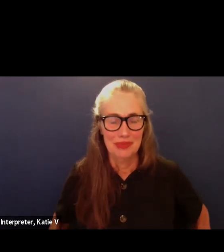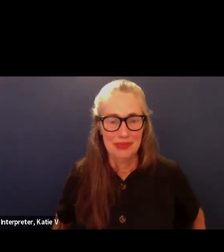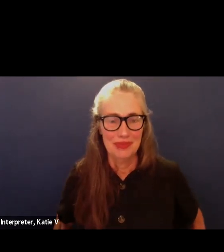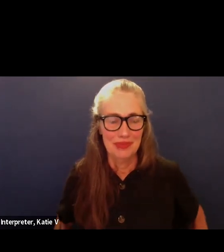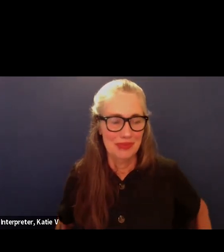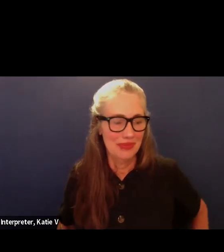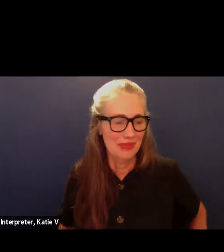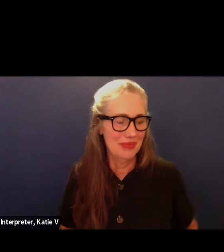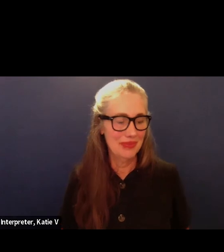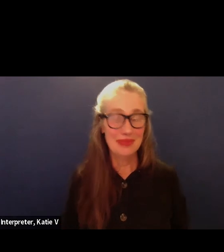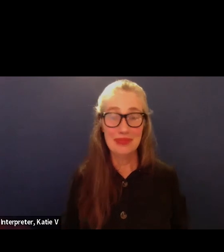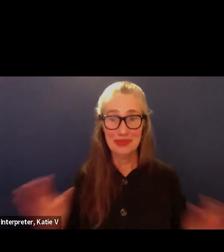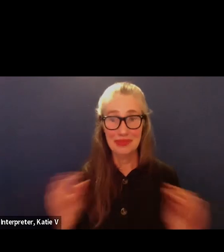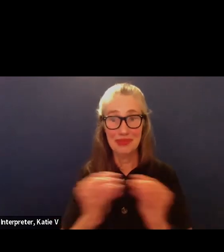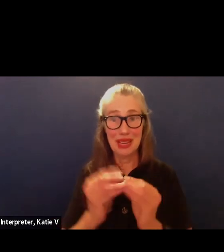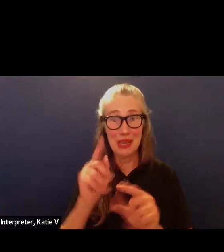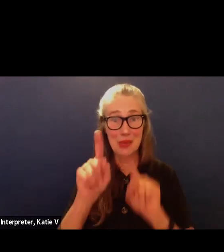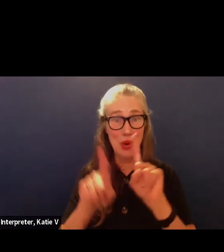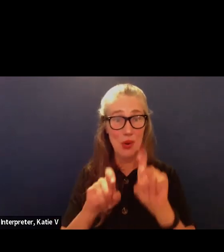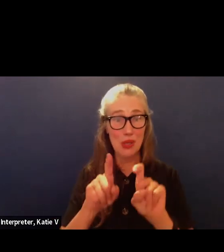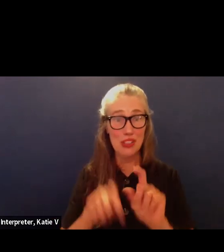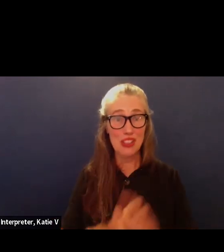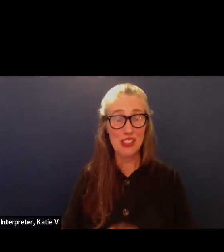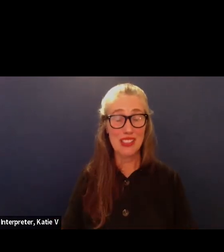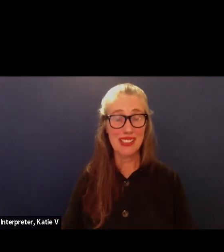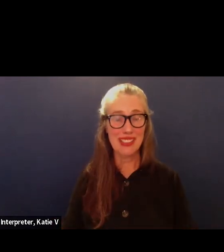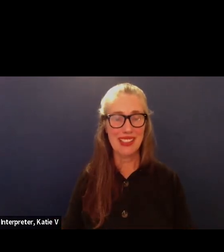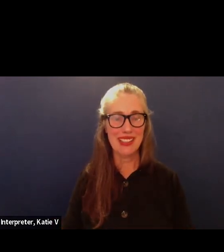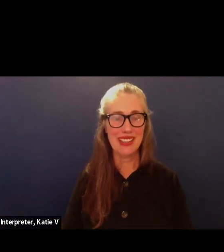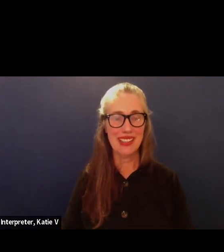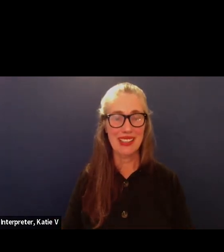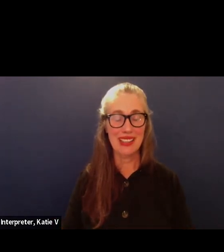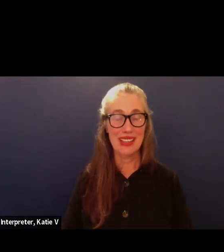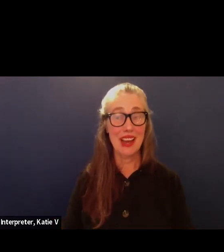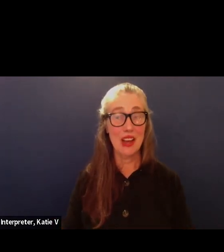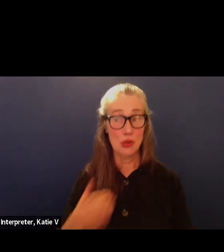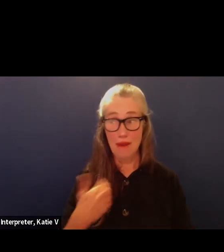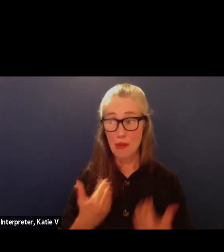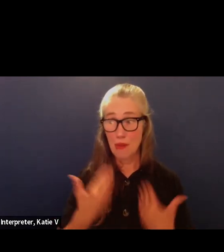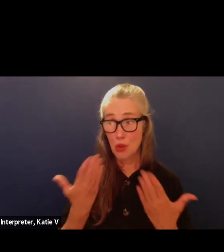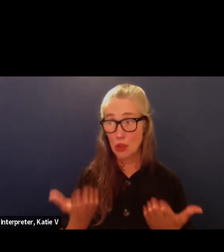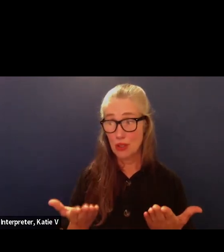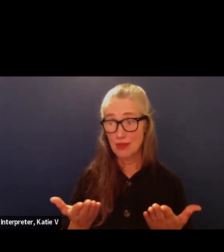Okay. Any other questions? Okay. Do I have a motion?